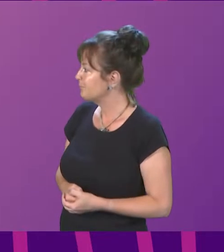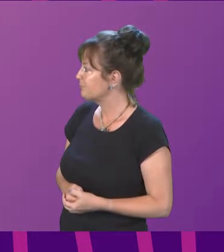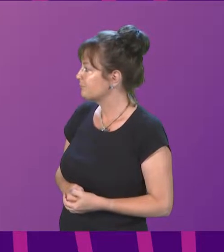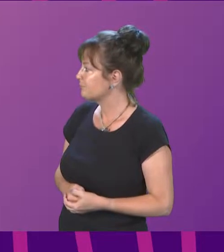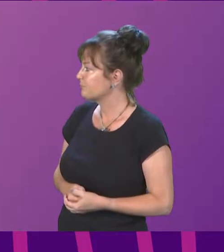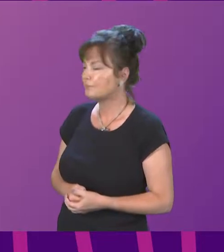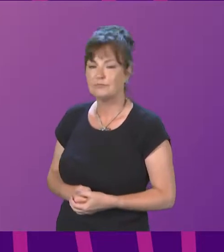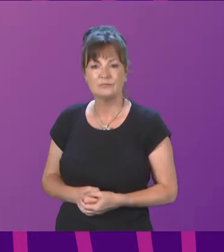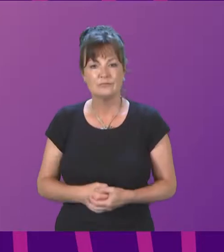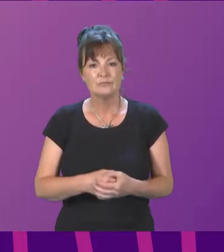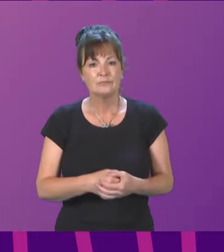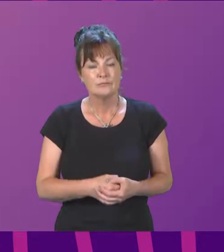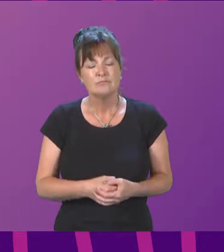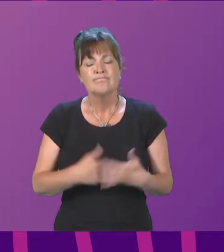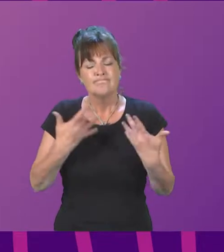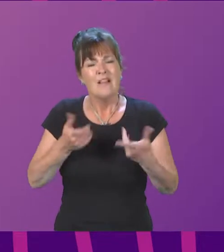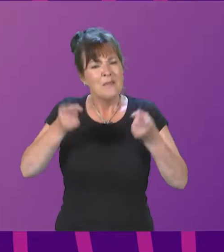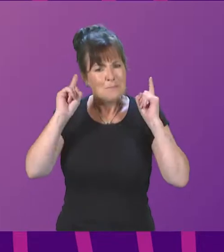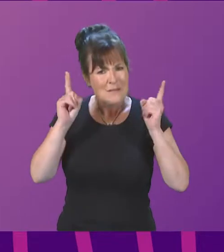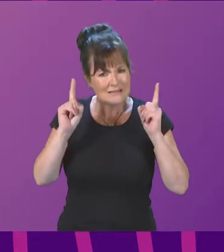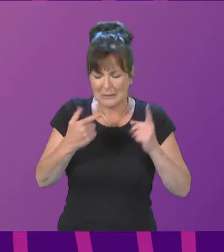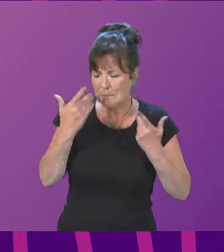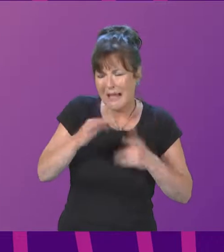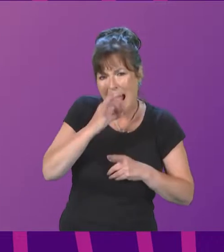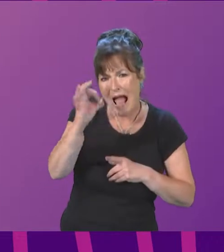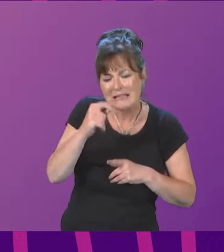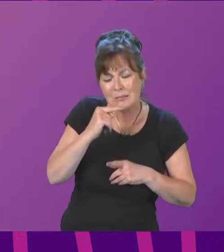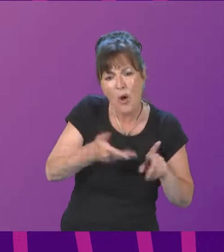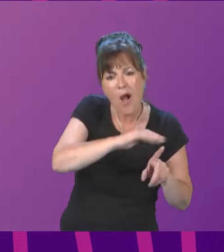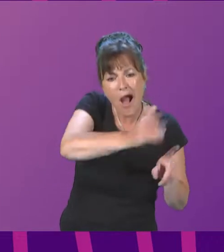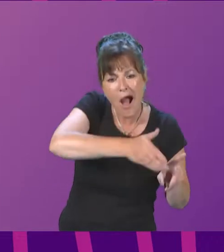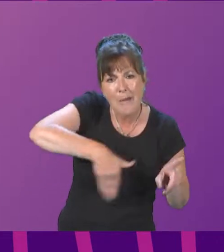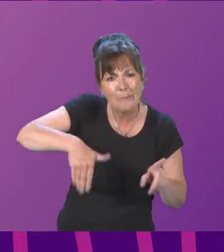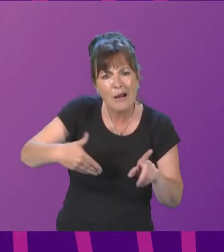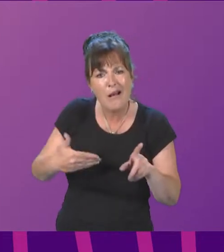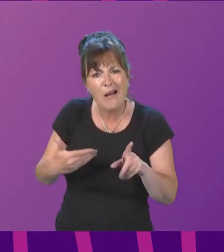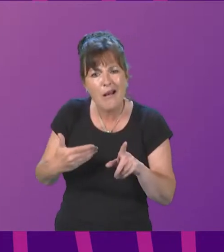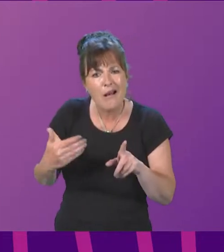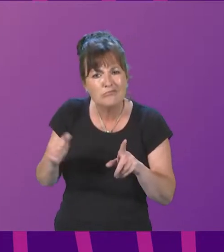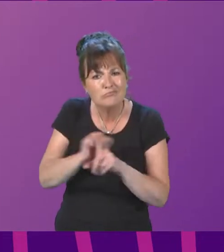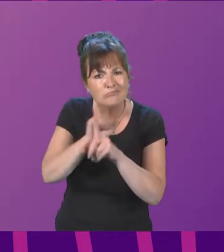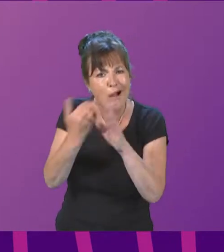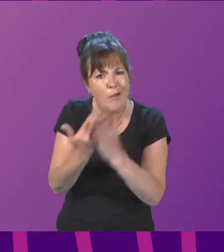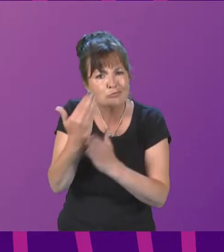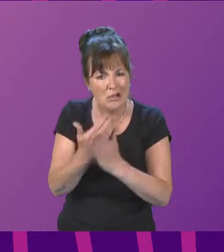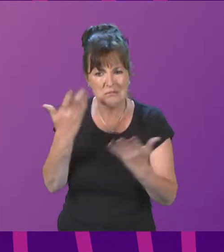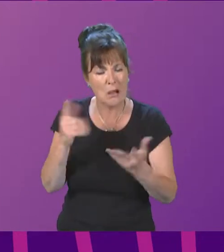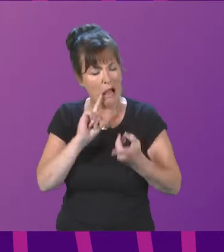The Minister has already been asked about harbour upgrades but didn't seem to give a very clear answer.